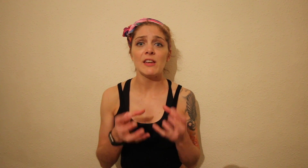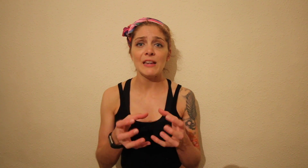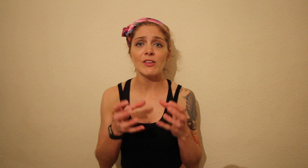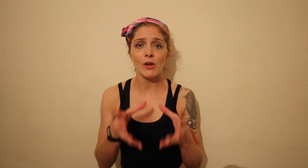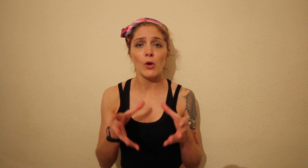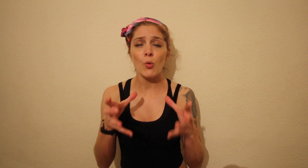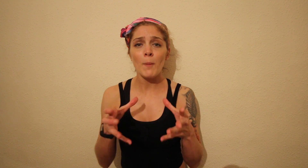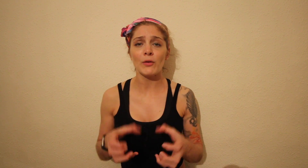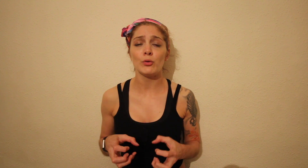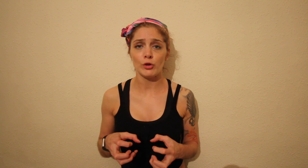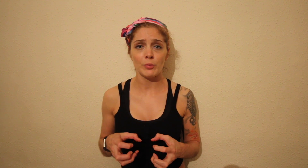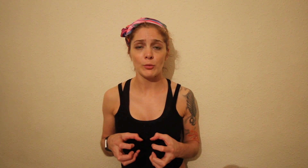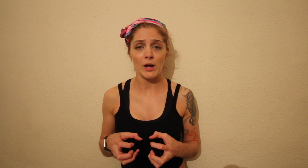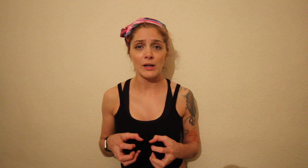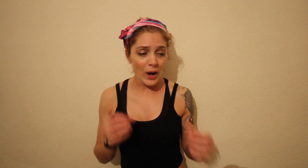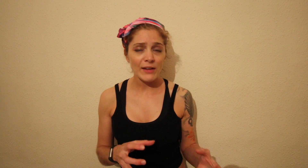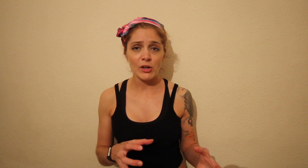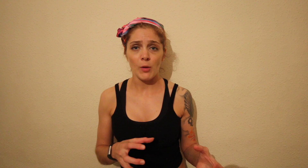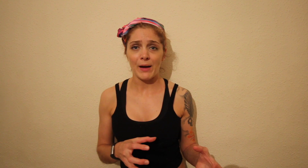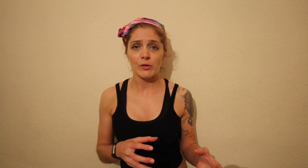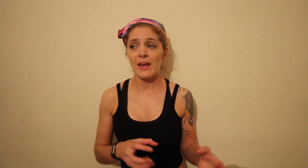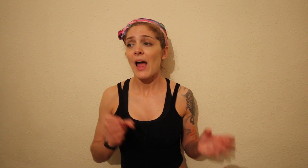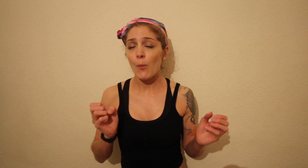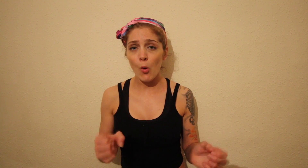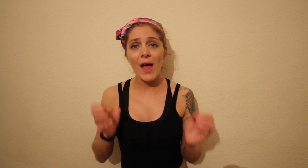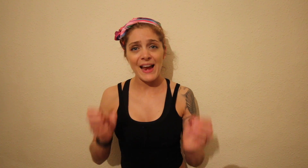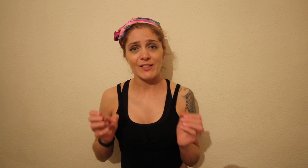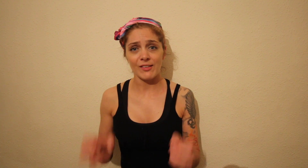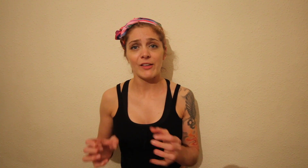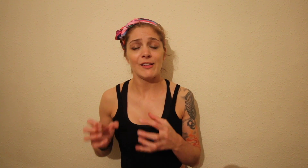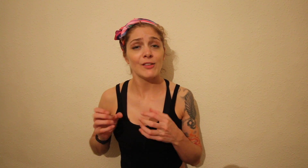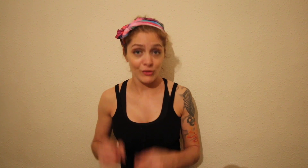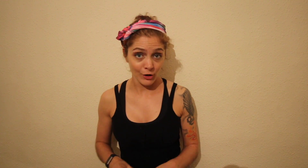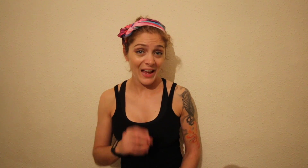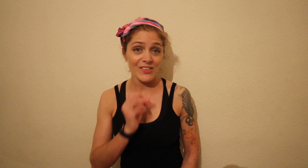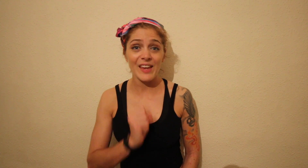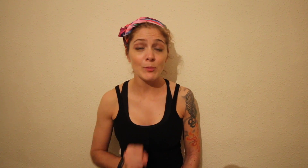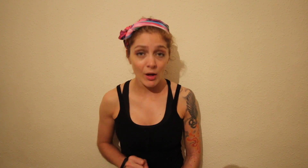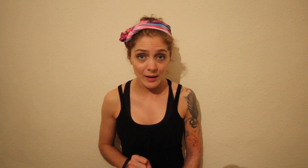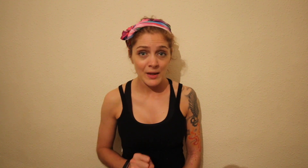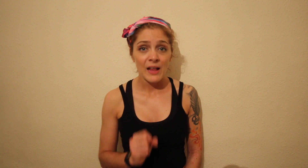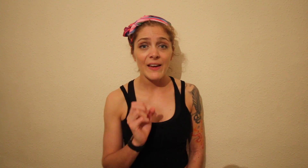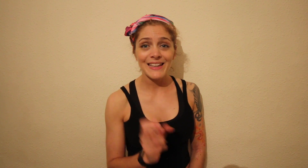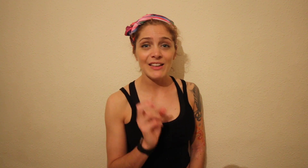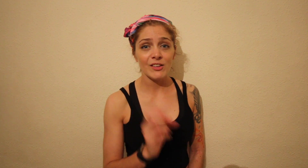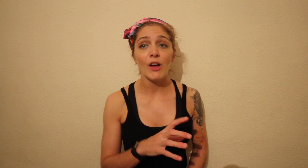needs to know what muscle groups work, where to go about it and what exercises to do. At the same time they need to know